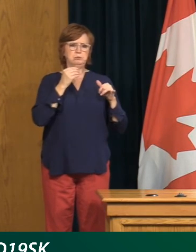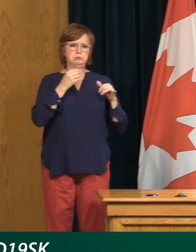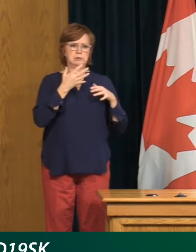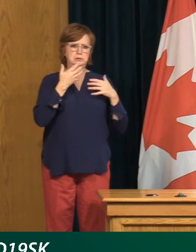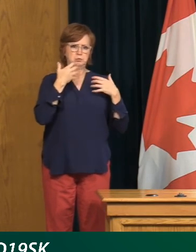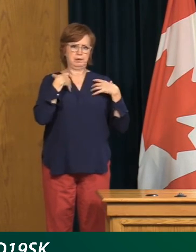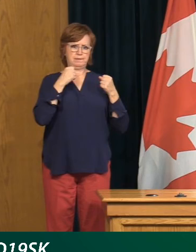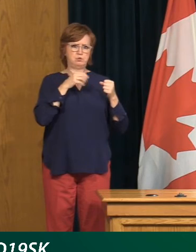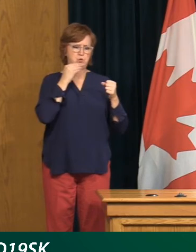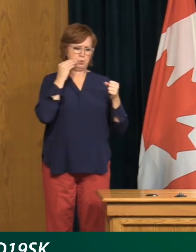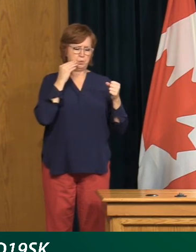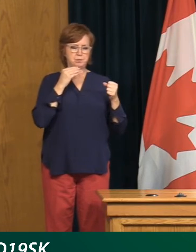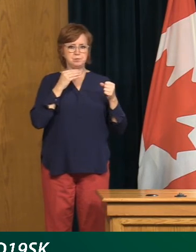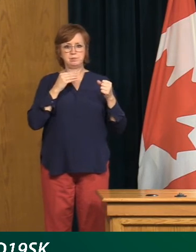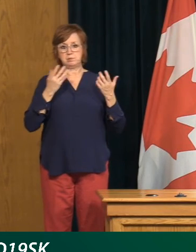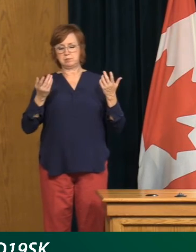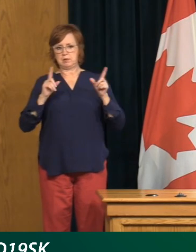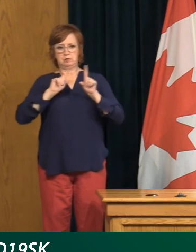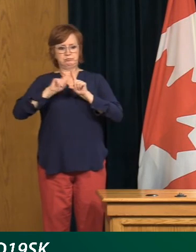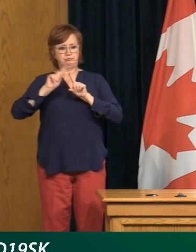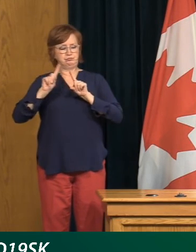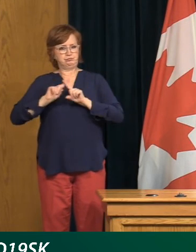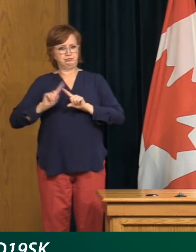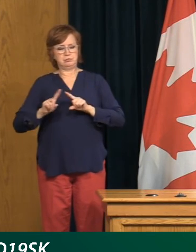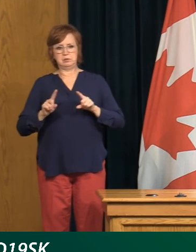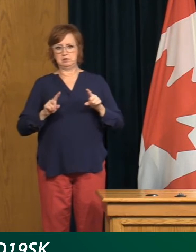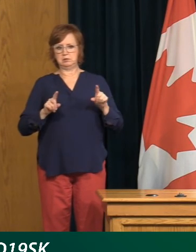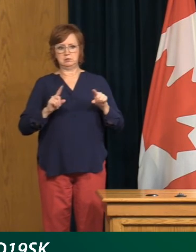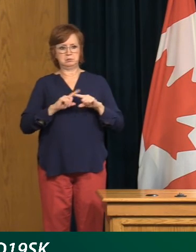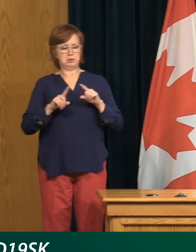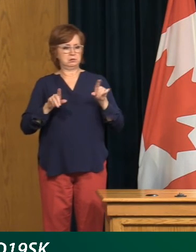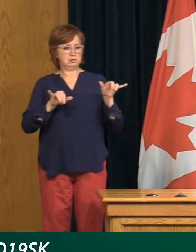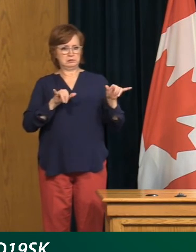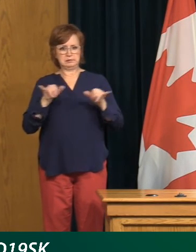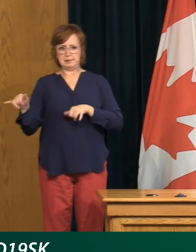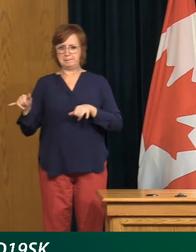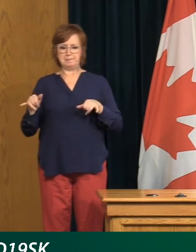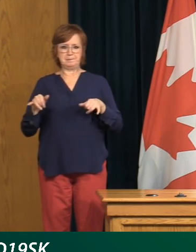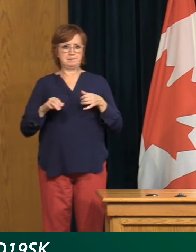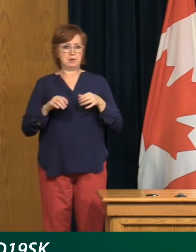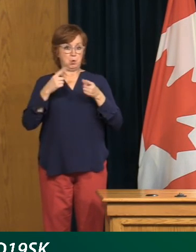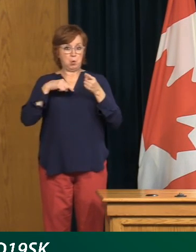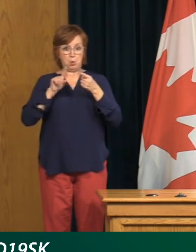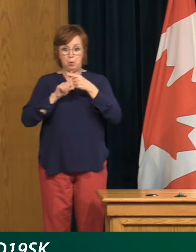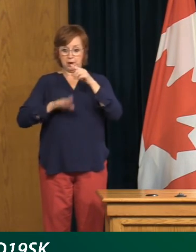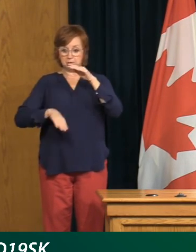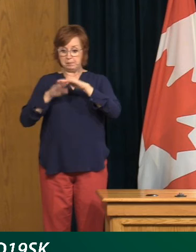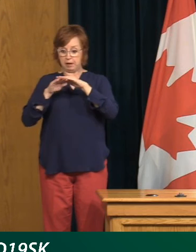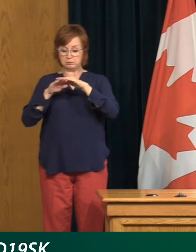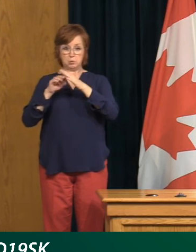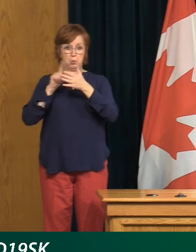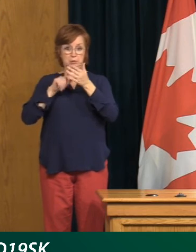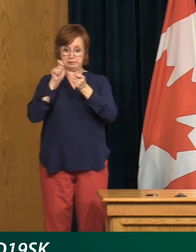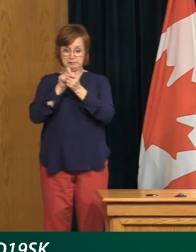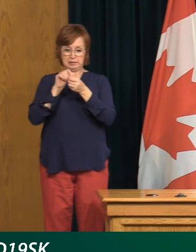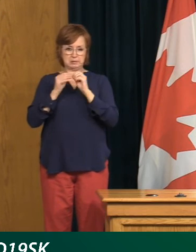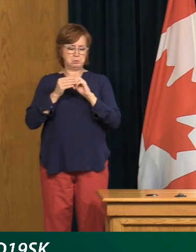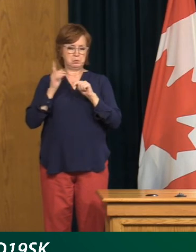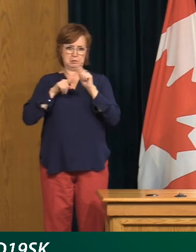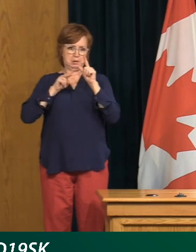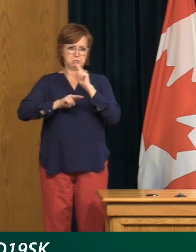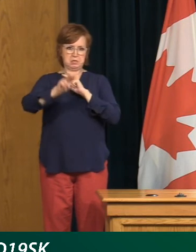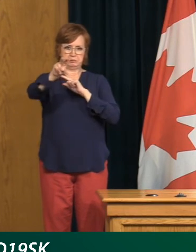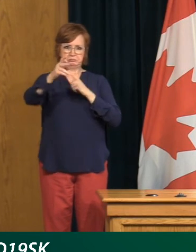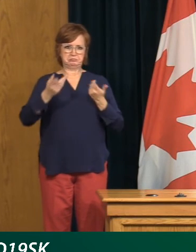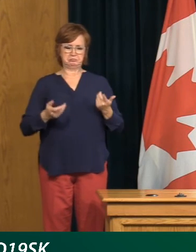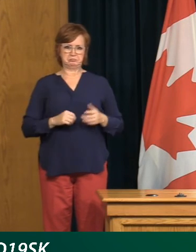so. And the triggers, but the triggers haven't changed. And again, it's because we don't really know what's going to come next